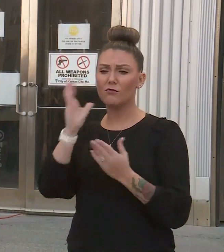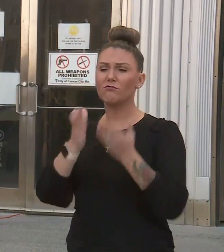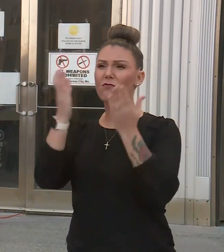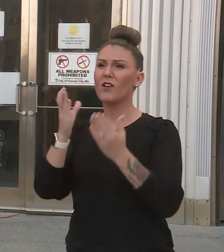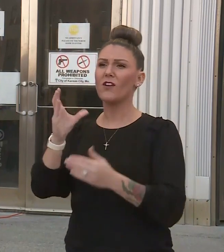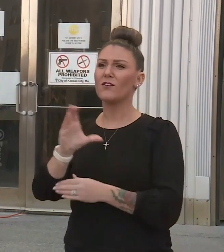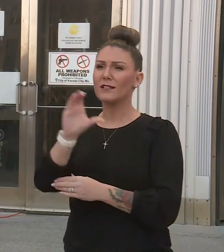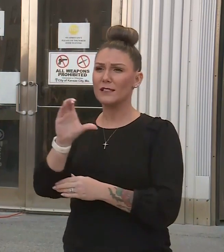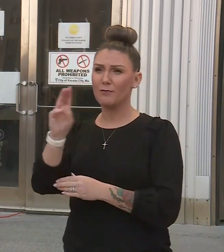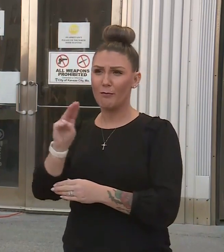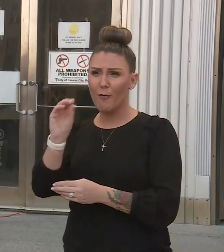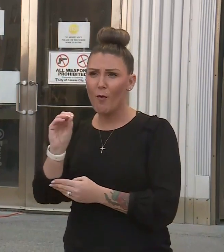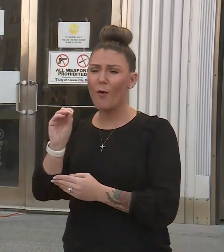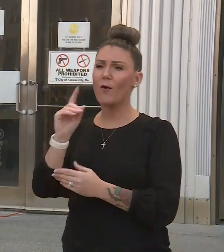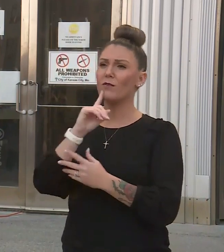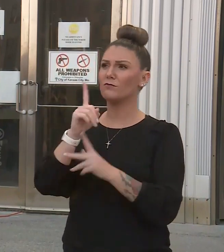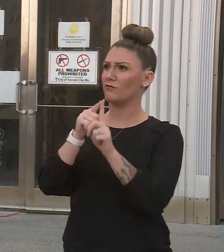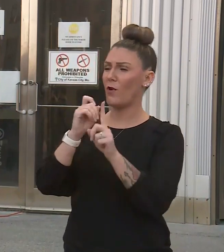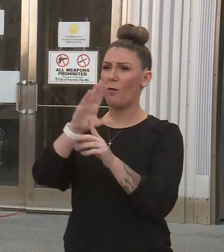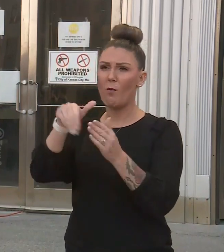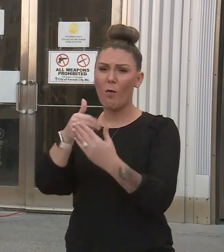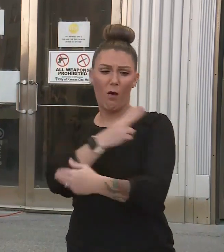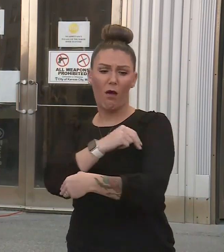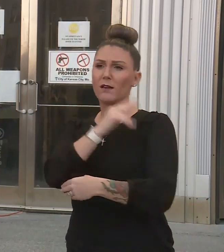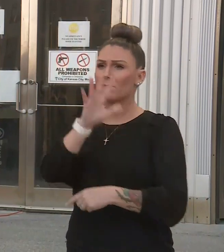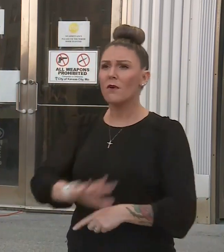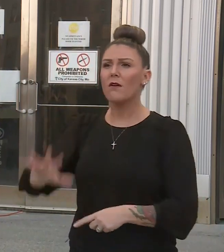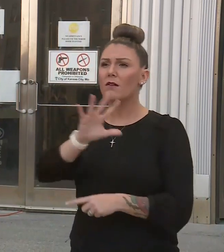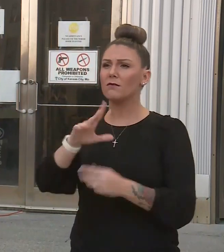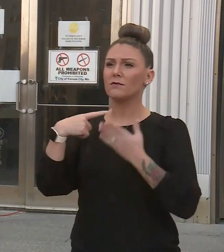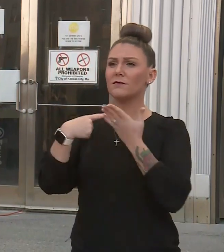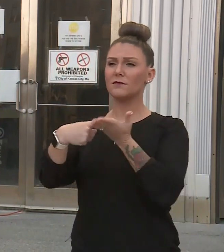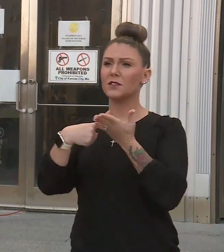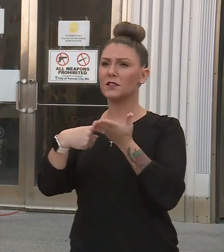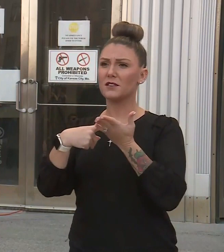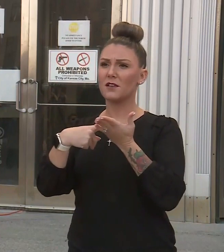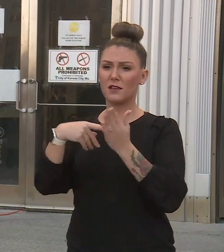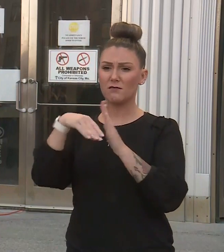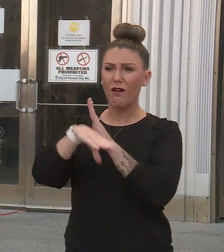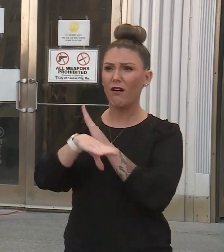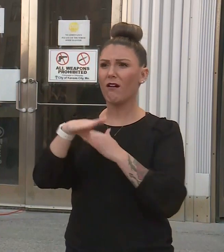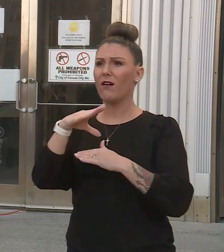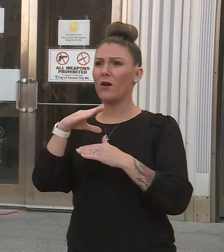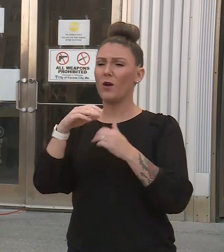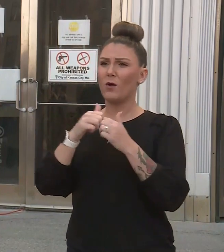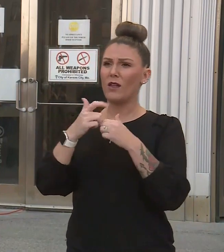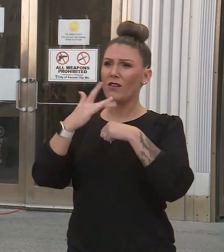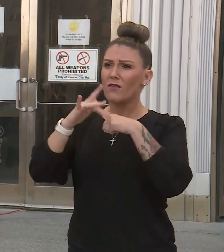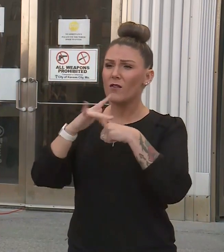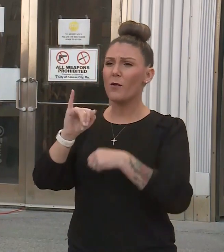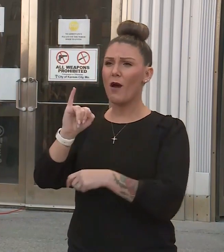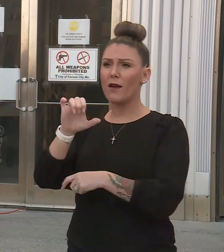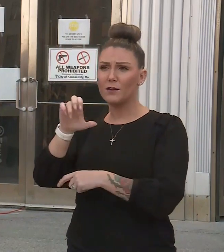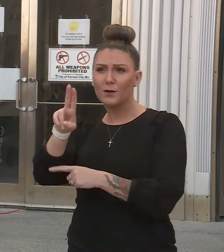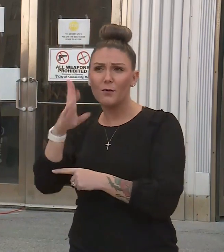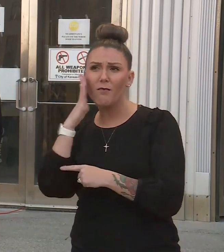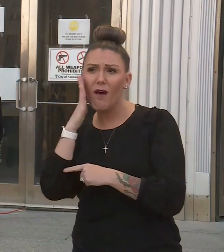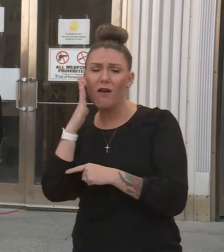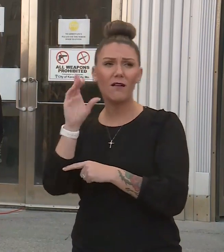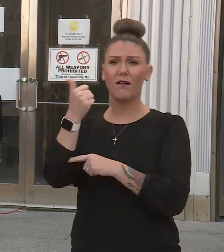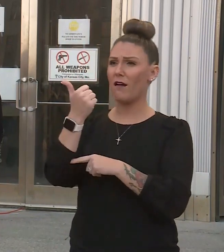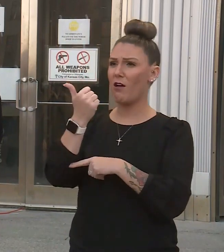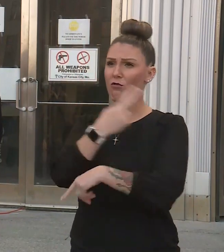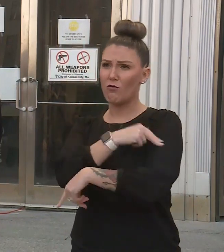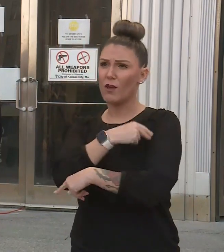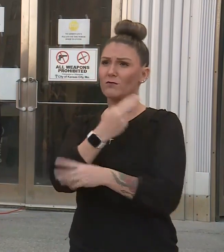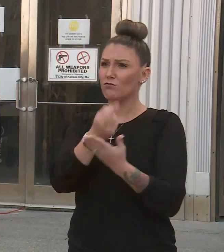chief medical officers at hospitals around the region that talked about the decline in available ICU beds and other hospital